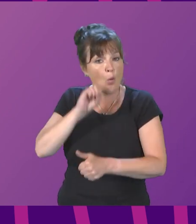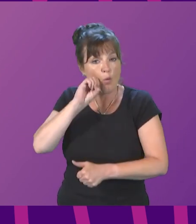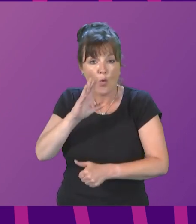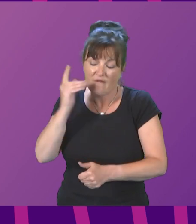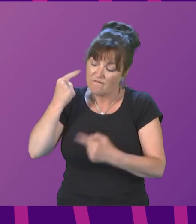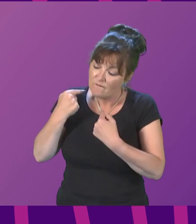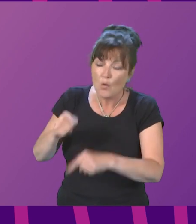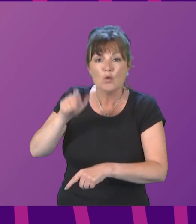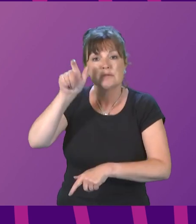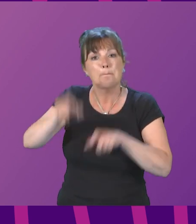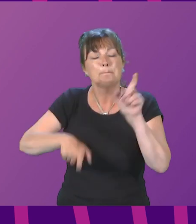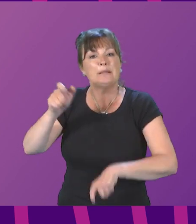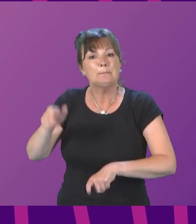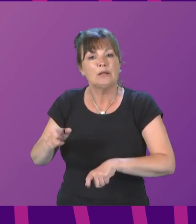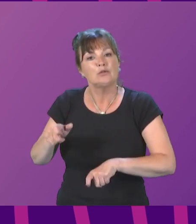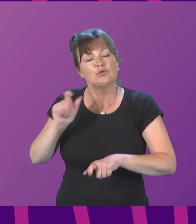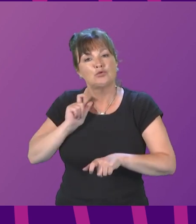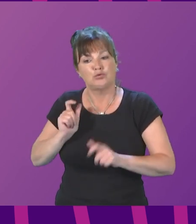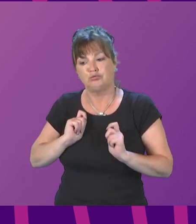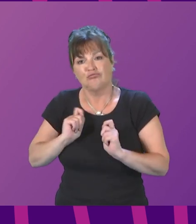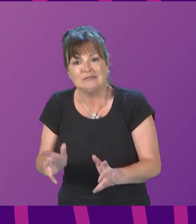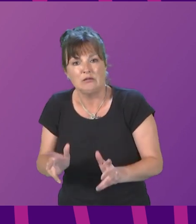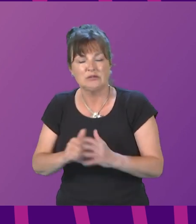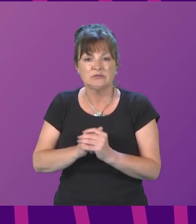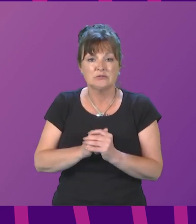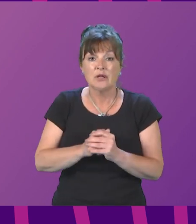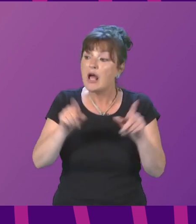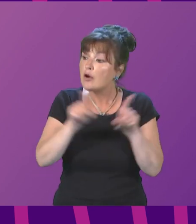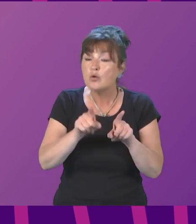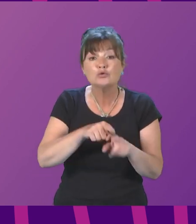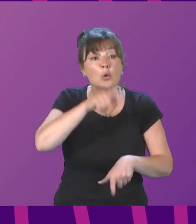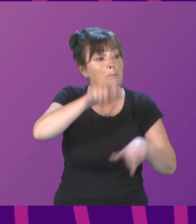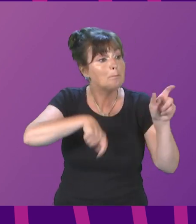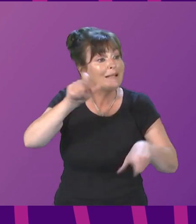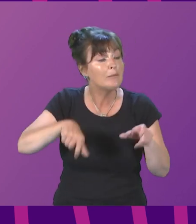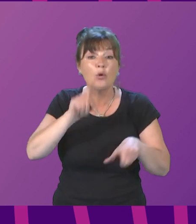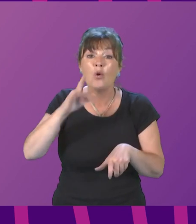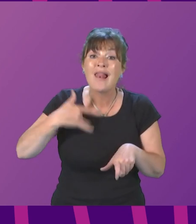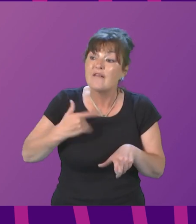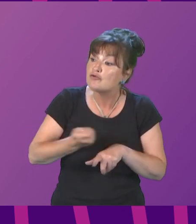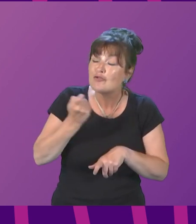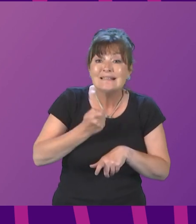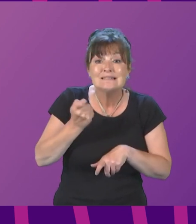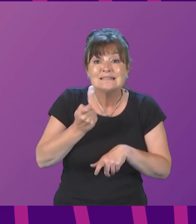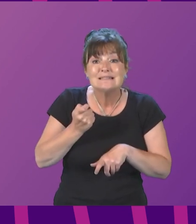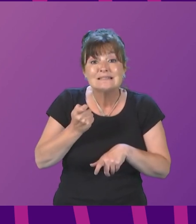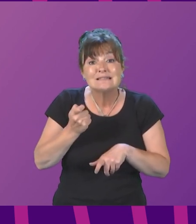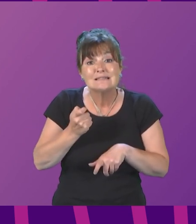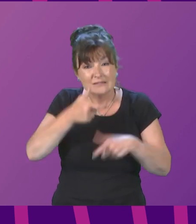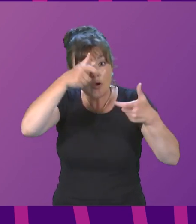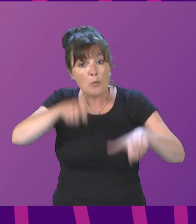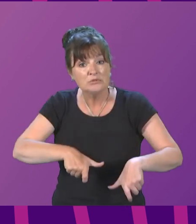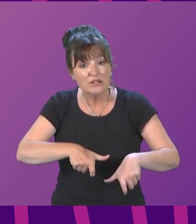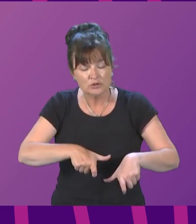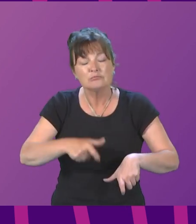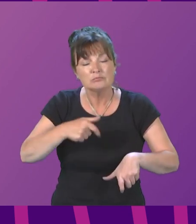job is safe over this winter. And for those who live in rented accommodation, we aim to ensure that their homes will be safe